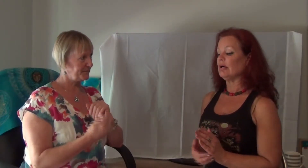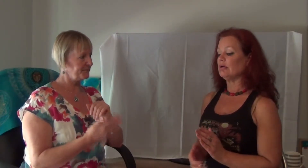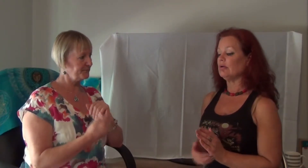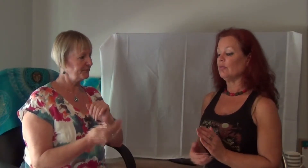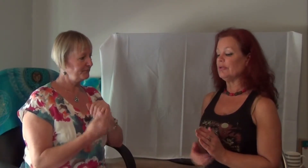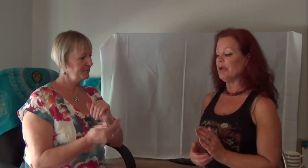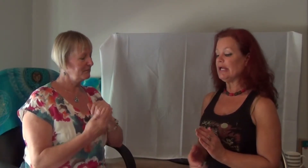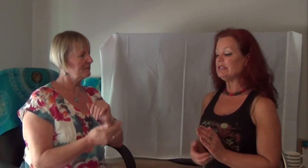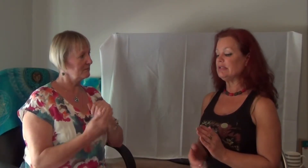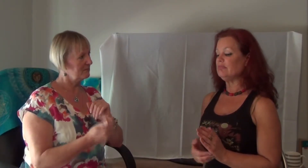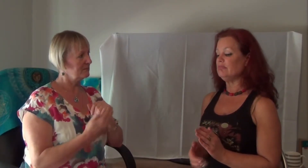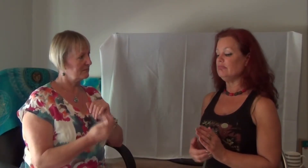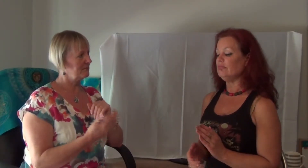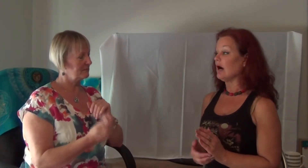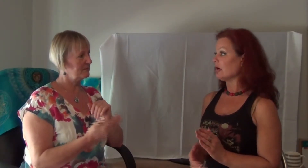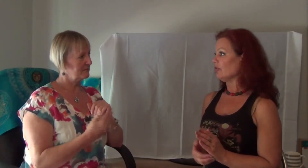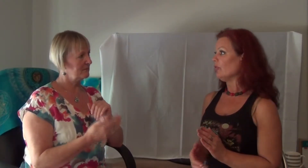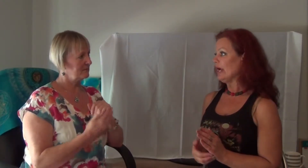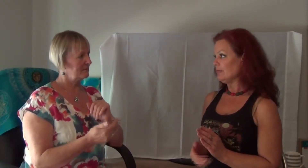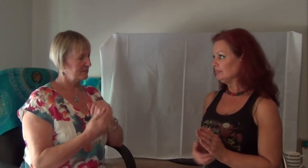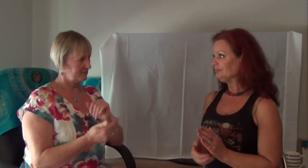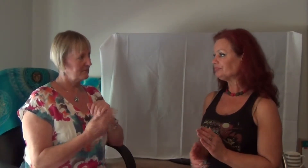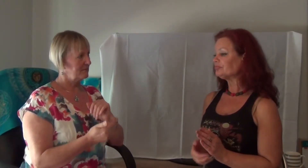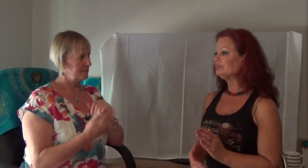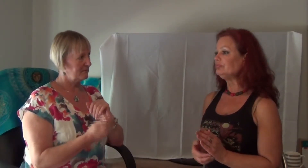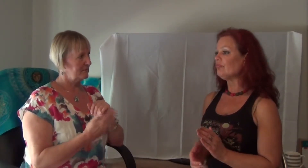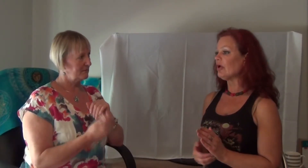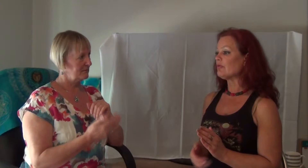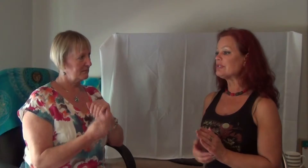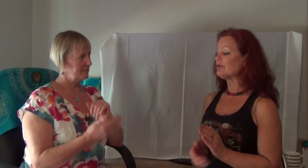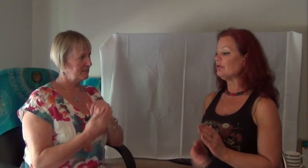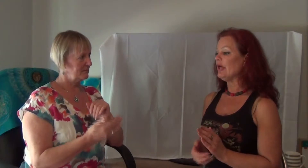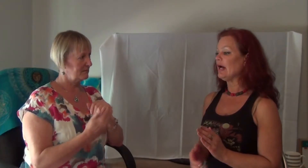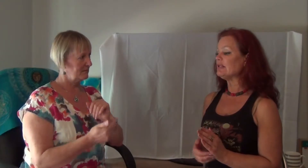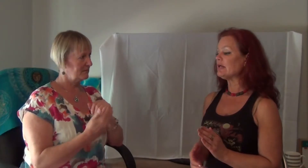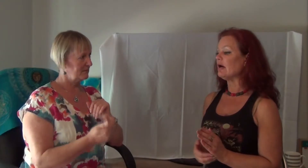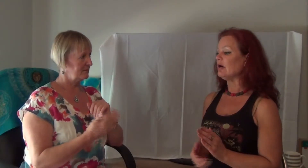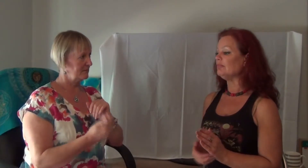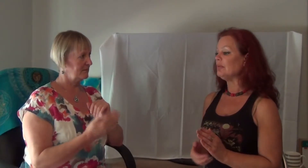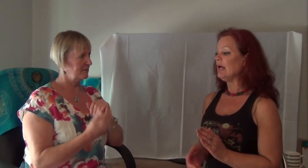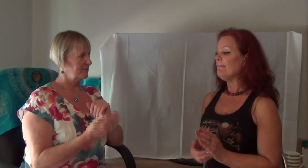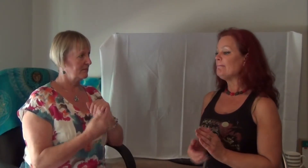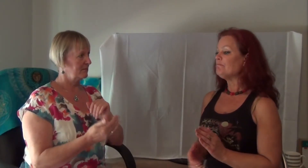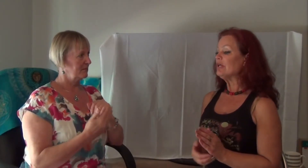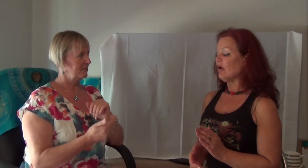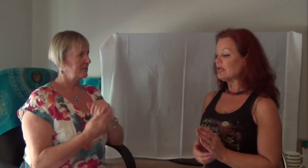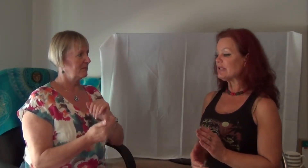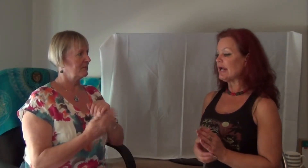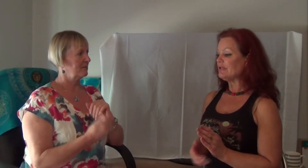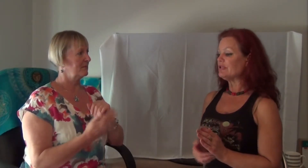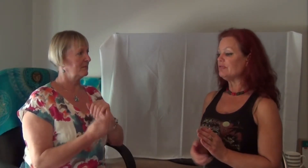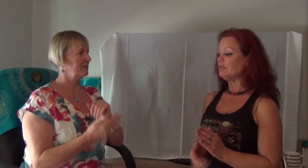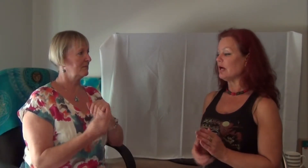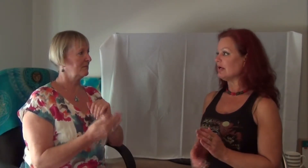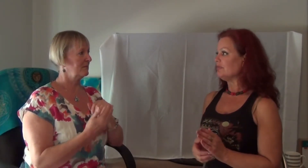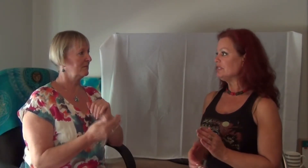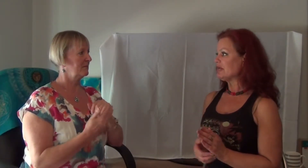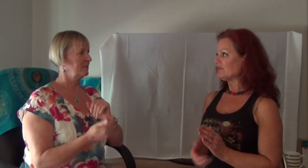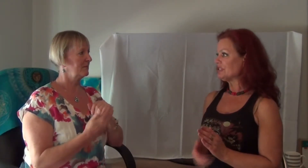When the pain did not go away, I was told that because they had to give me several